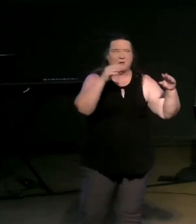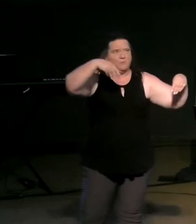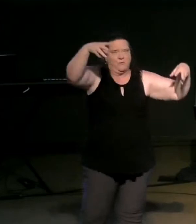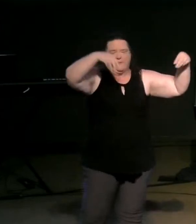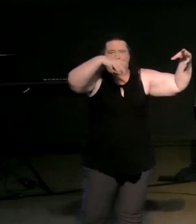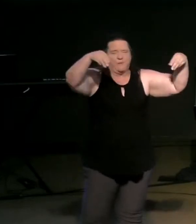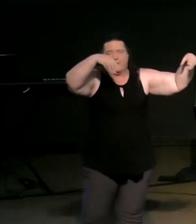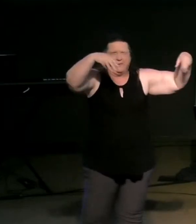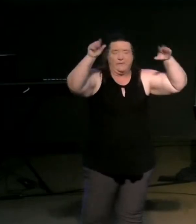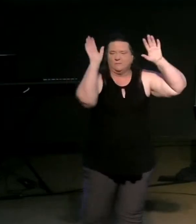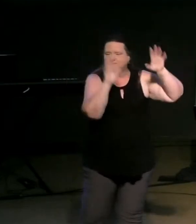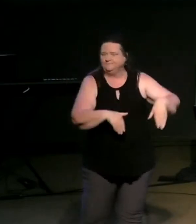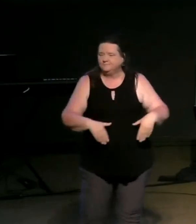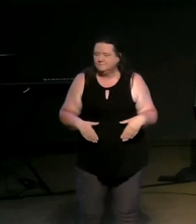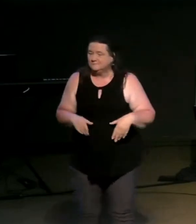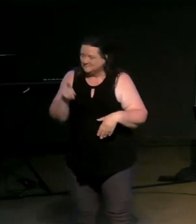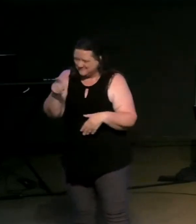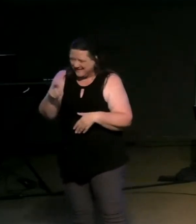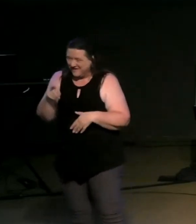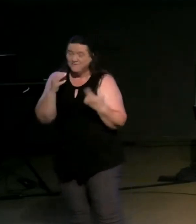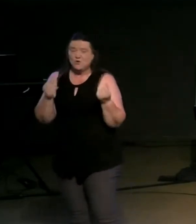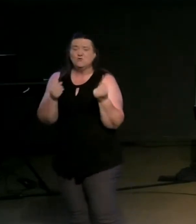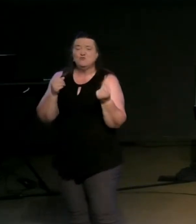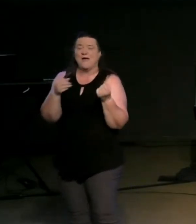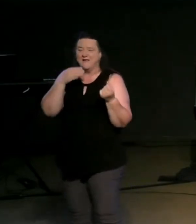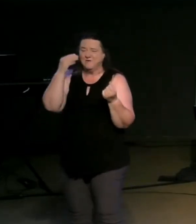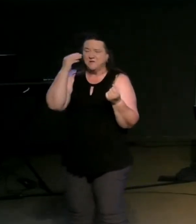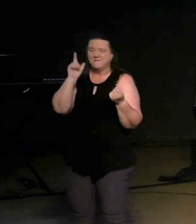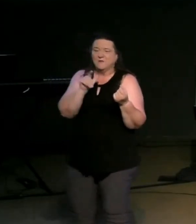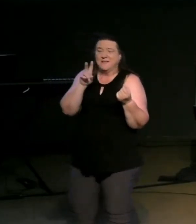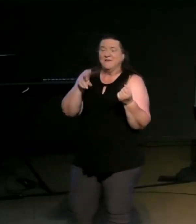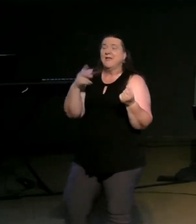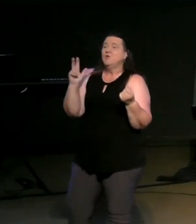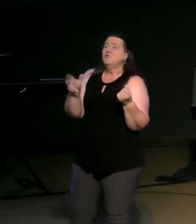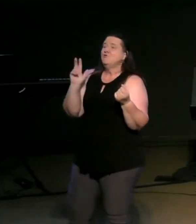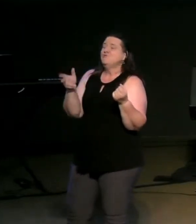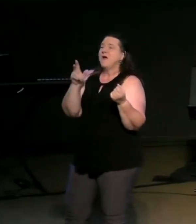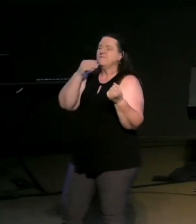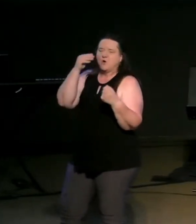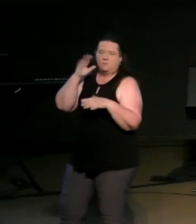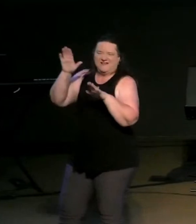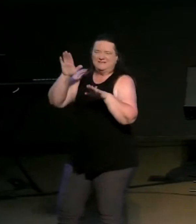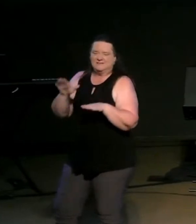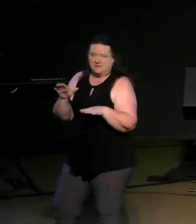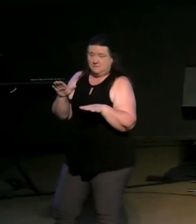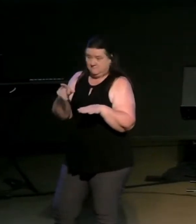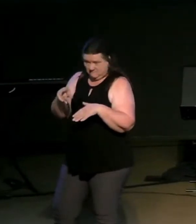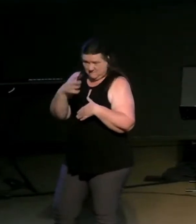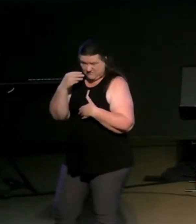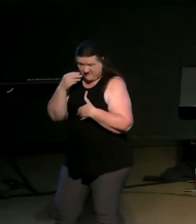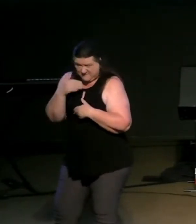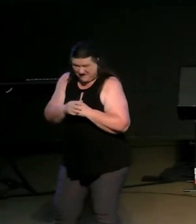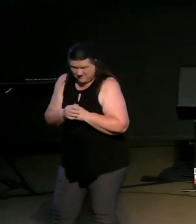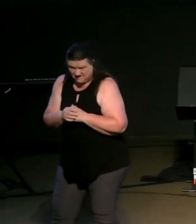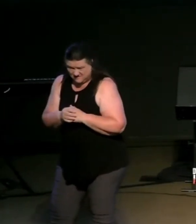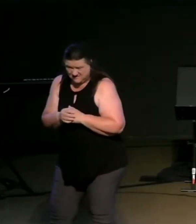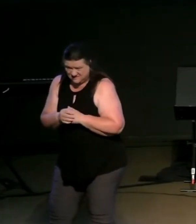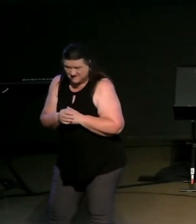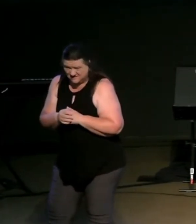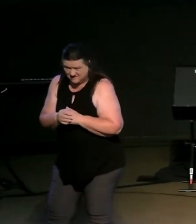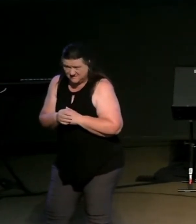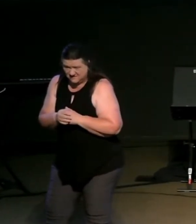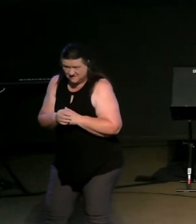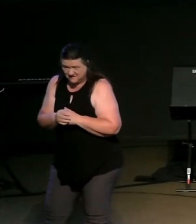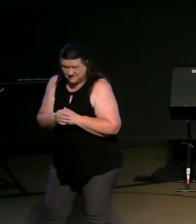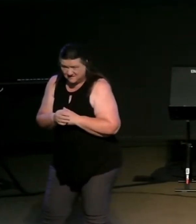ever found yourself driving home from las vegas on a sunday or at the end of a weekend what